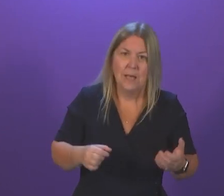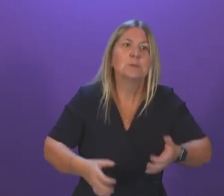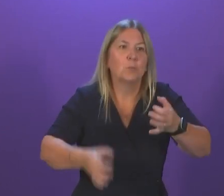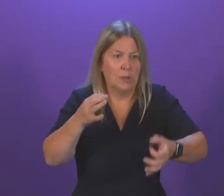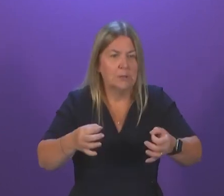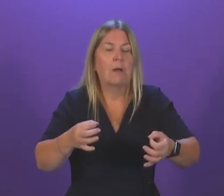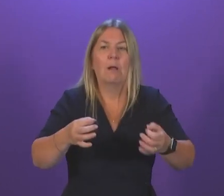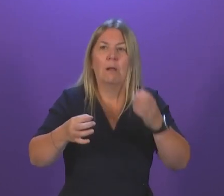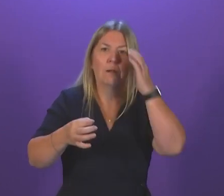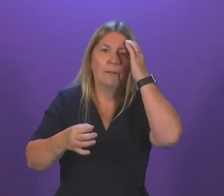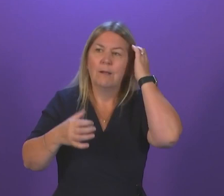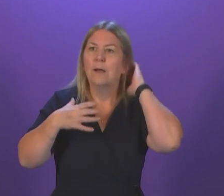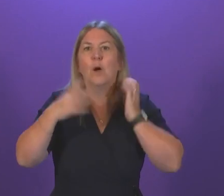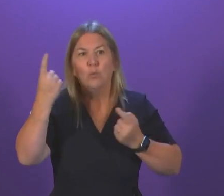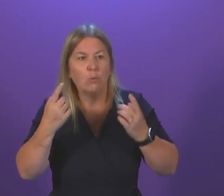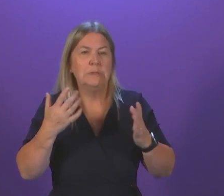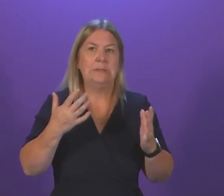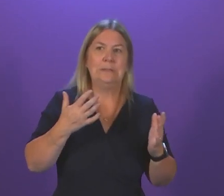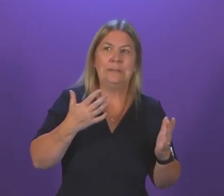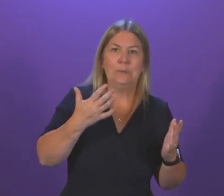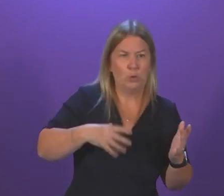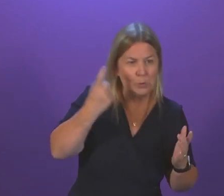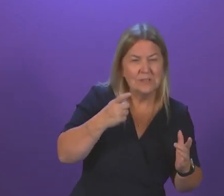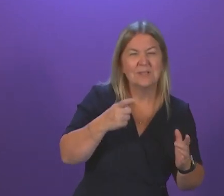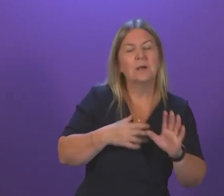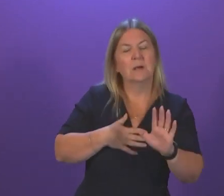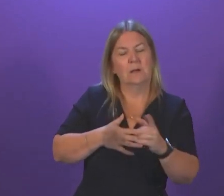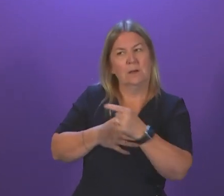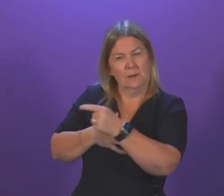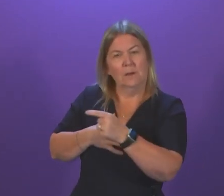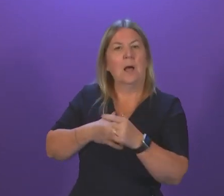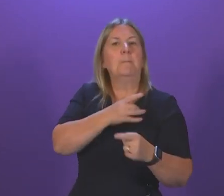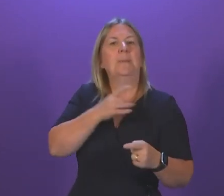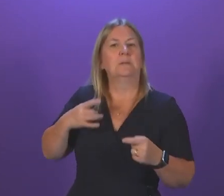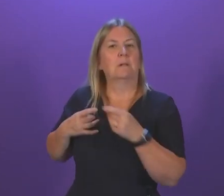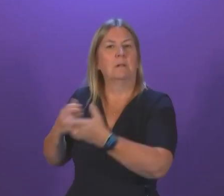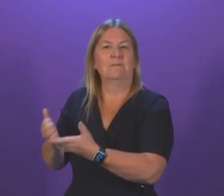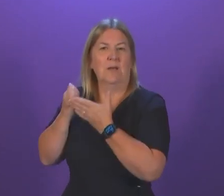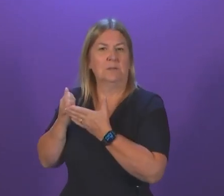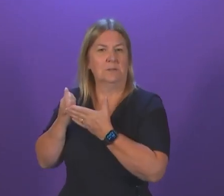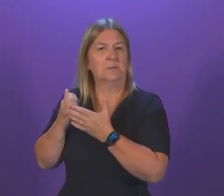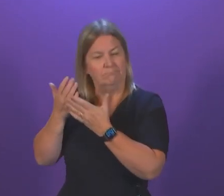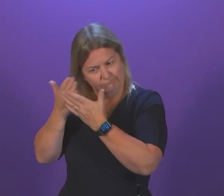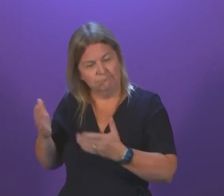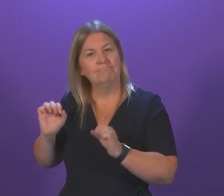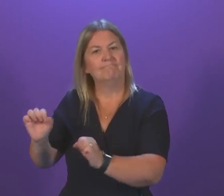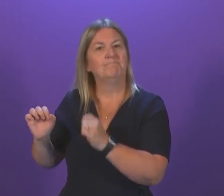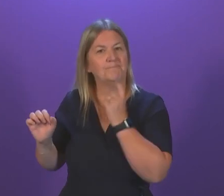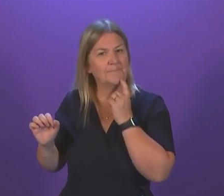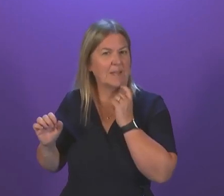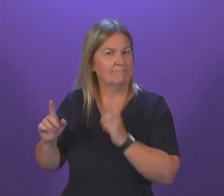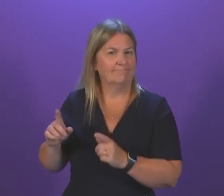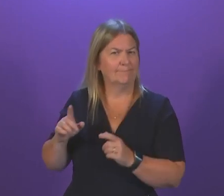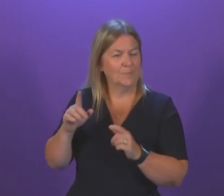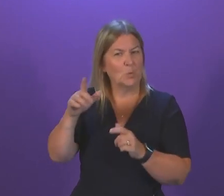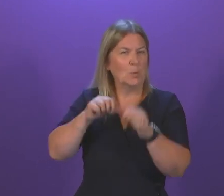legitimate political considerations for the clinical advice that will determine the order in which people are vaccinated so